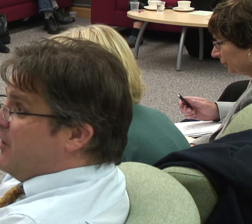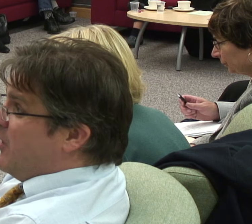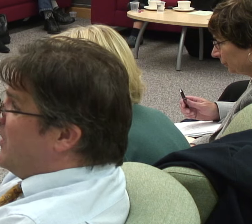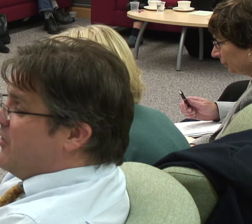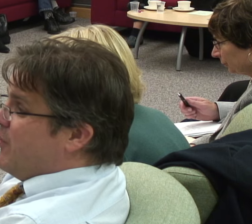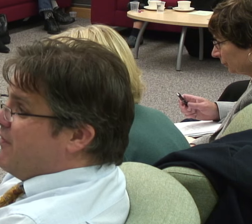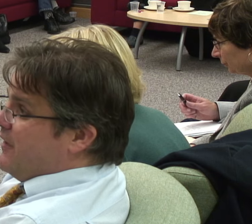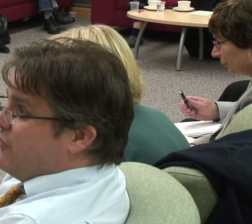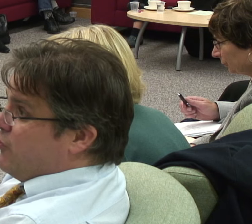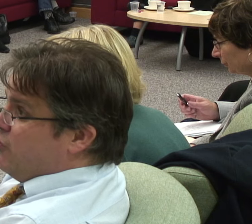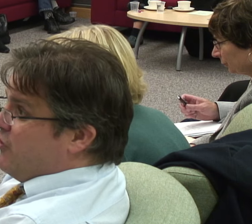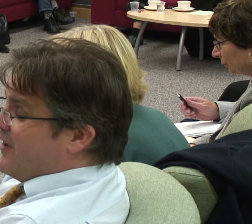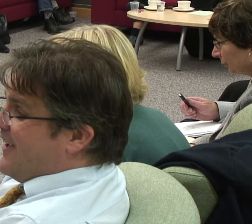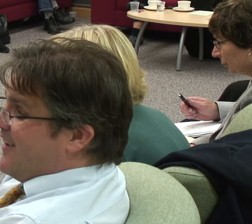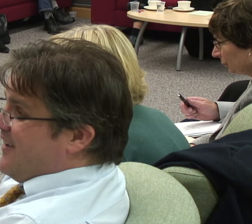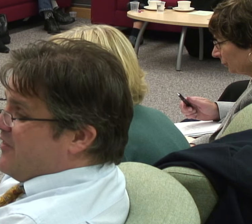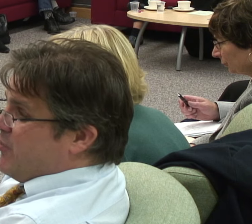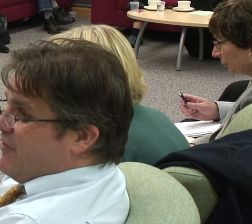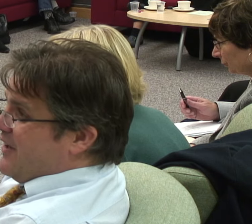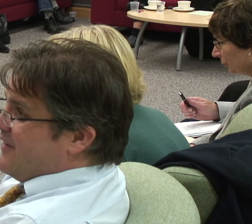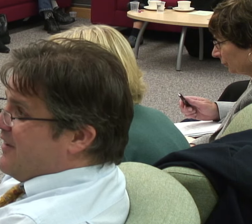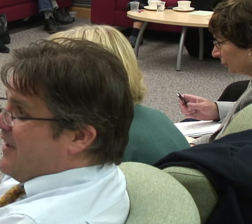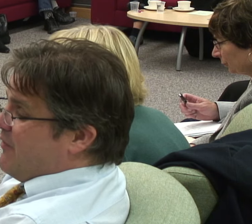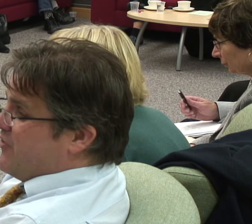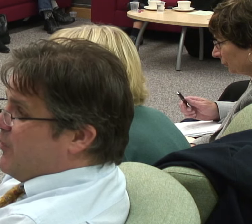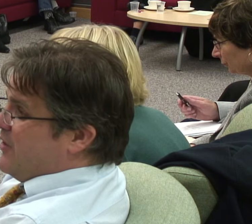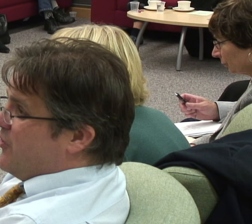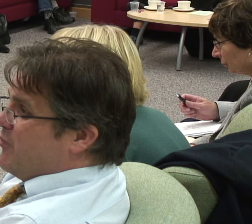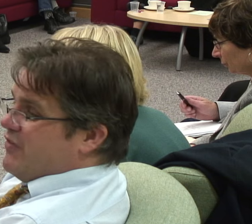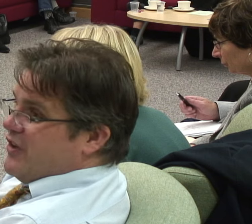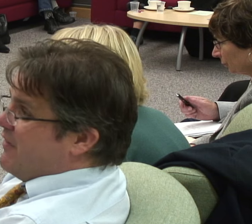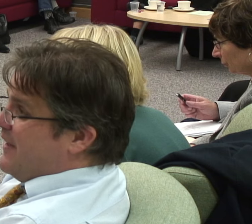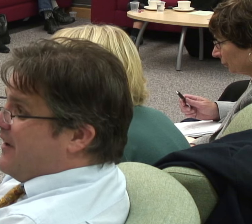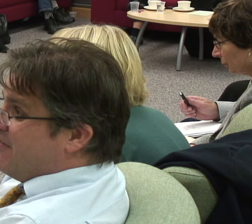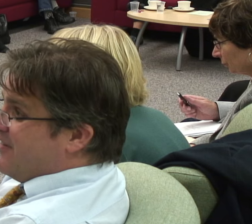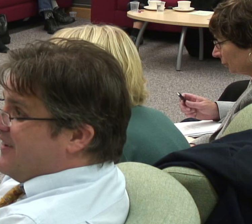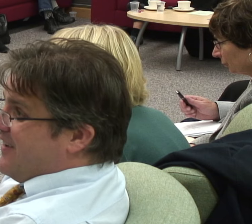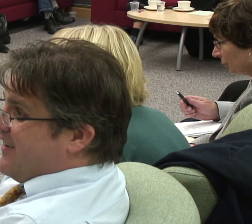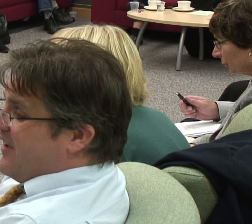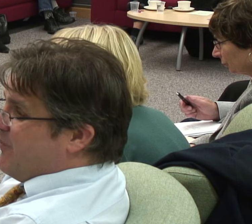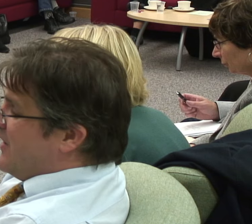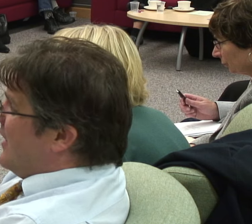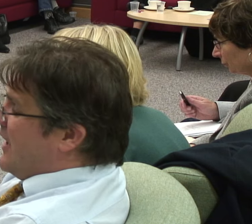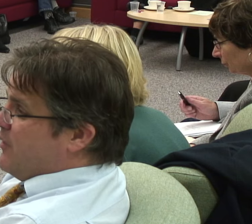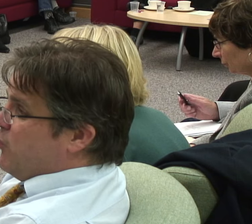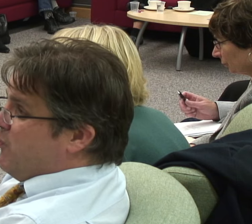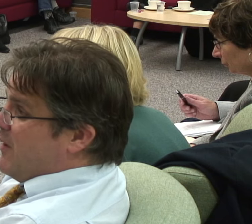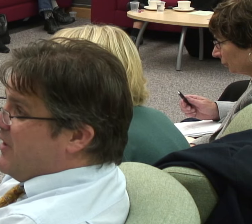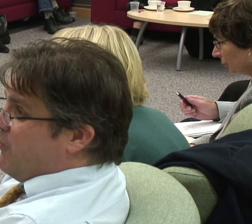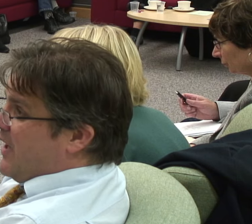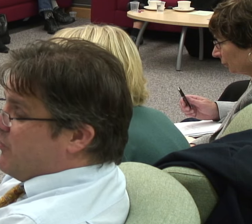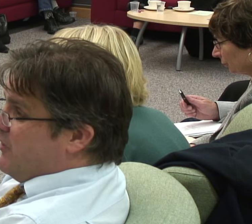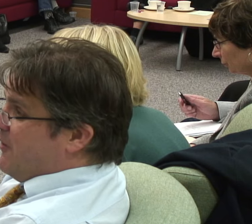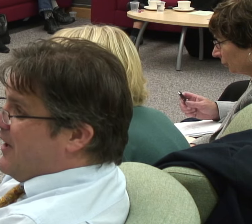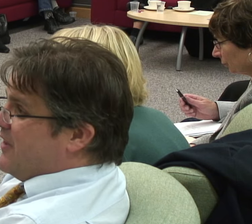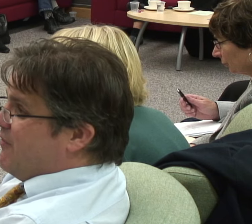has a delirium you may feel it's your duty of care to provide care for someone in order to preserve their life and it might